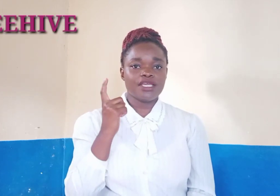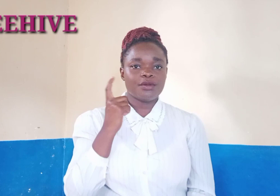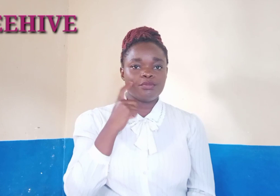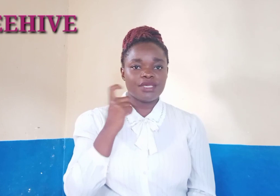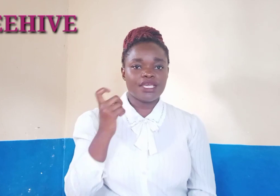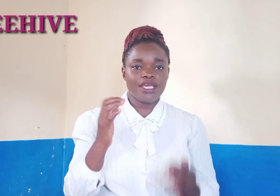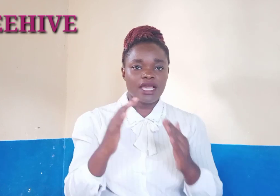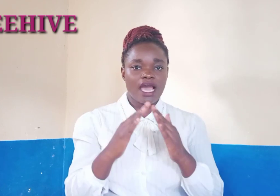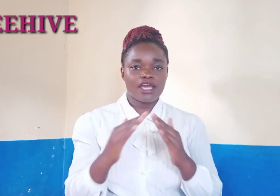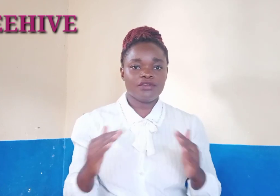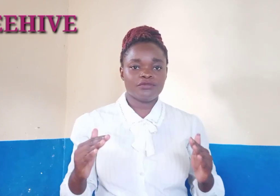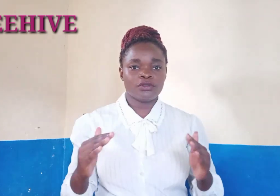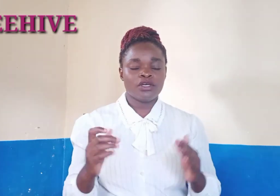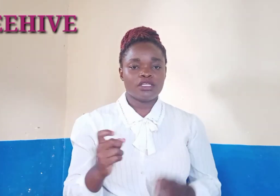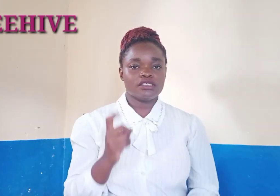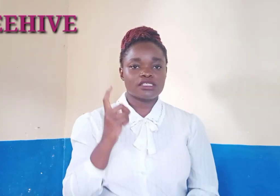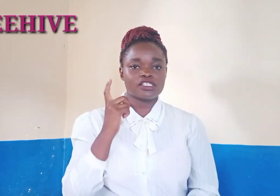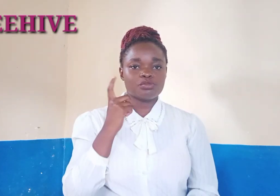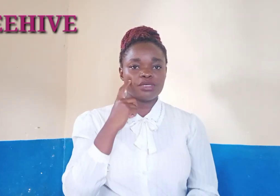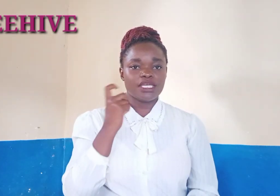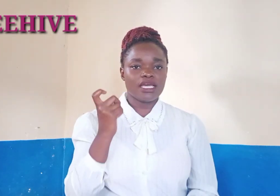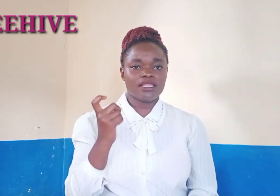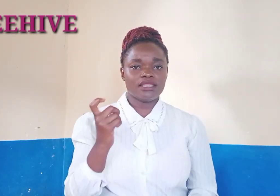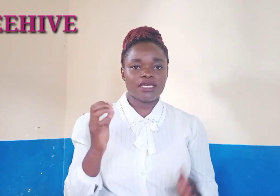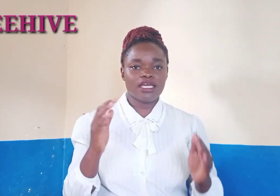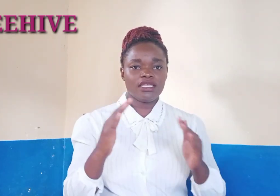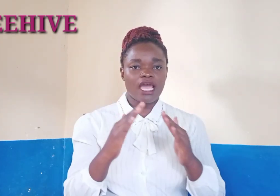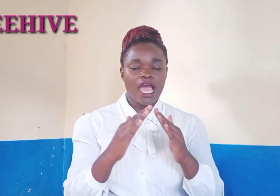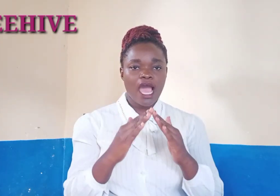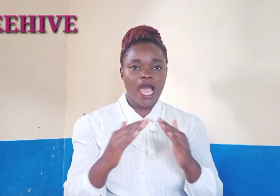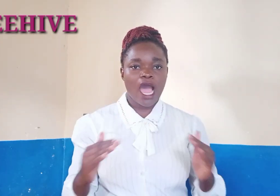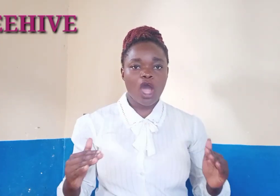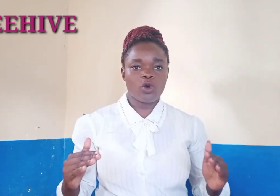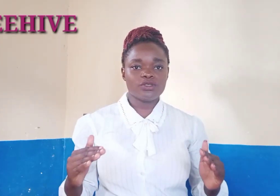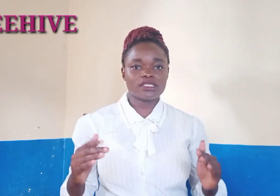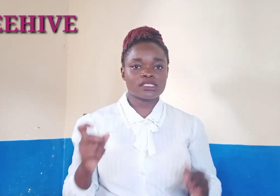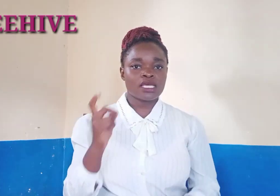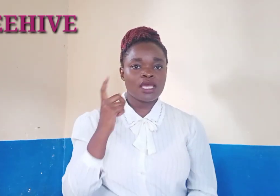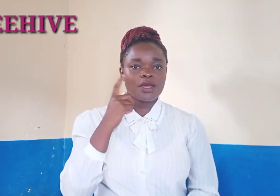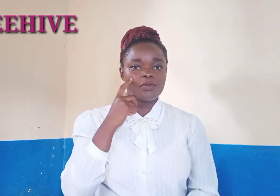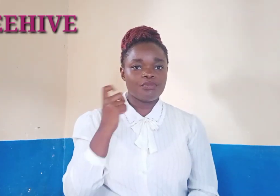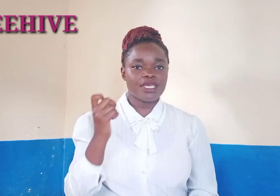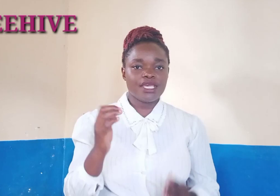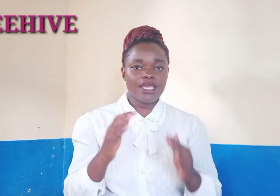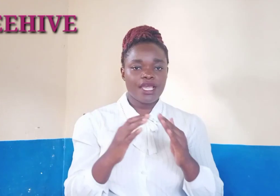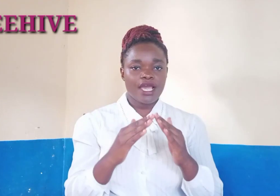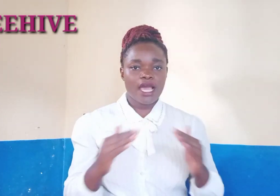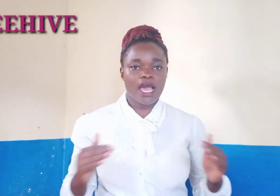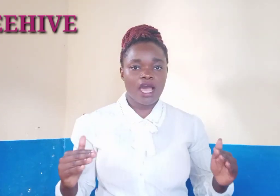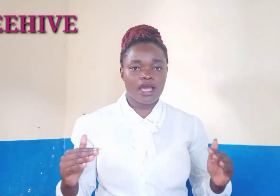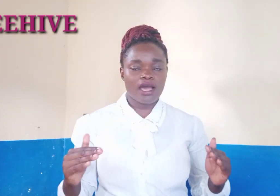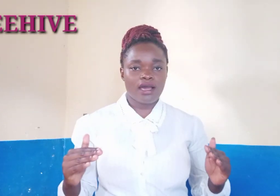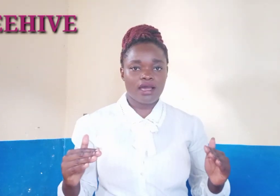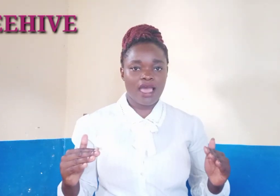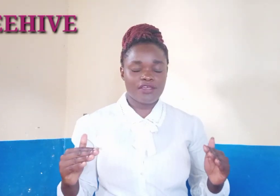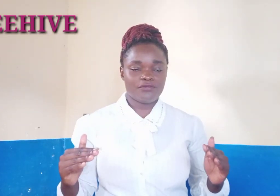beehive this is b there house be have beehive